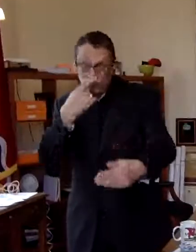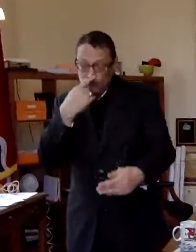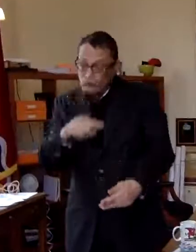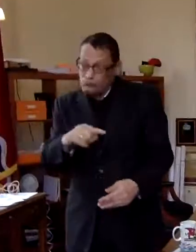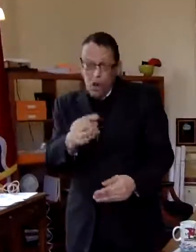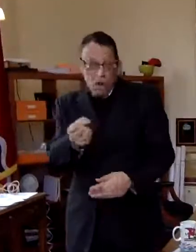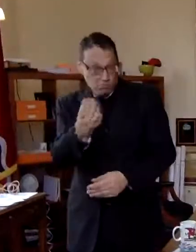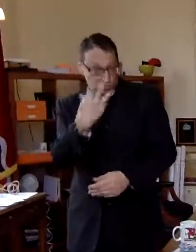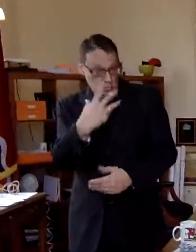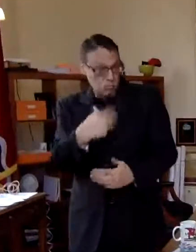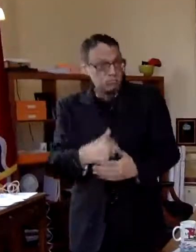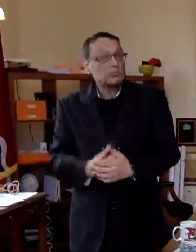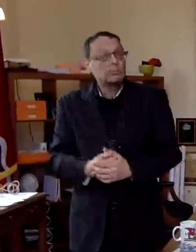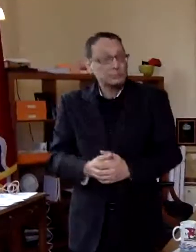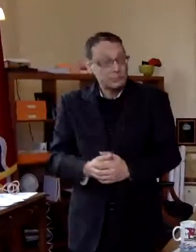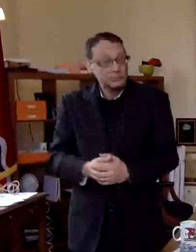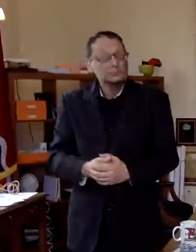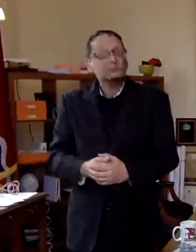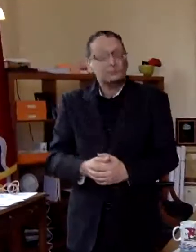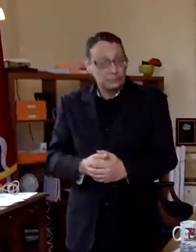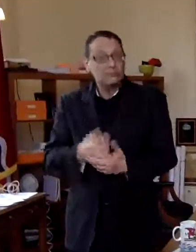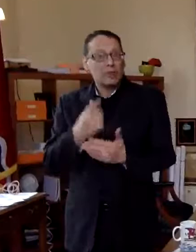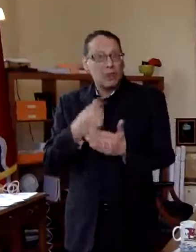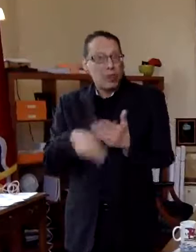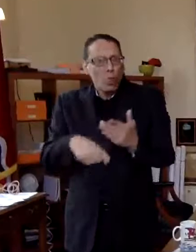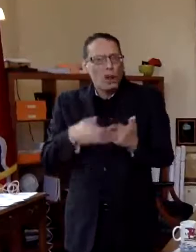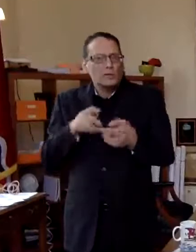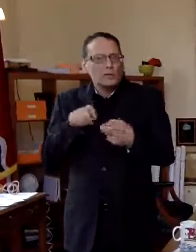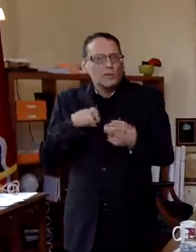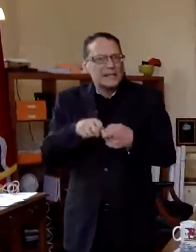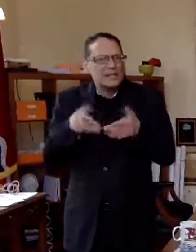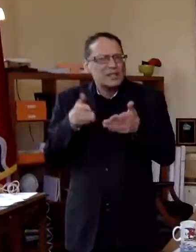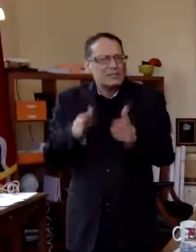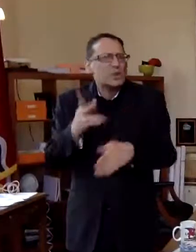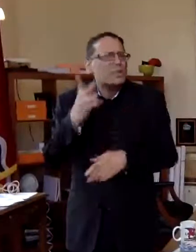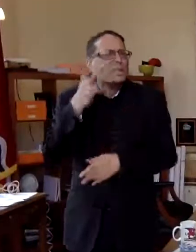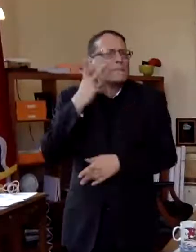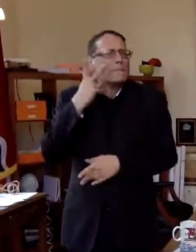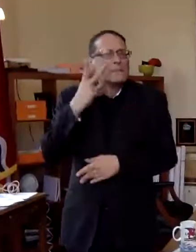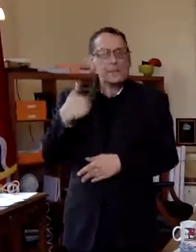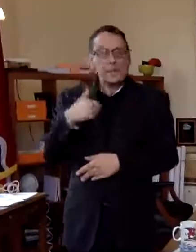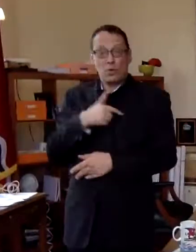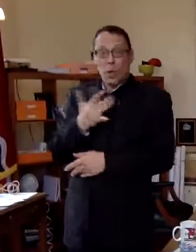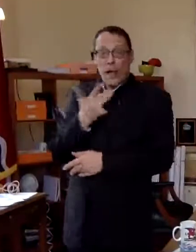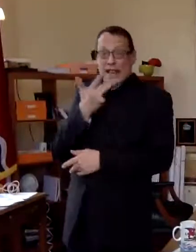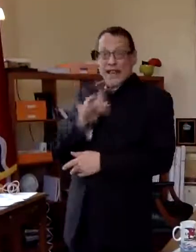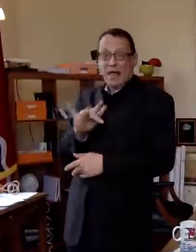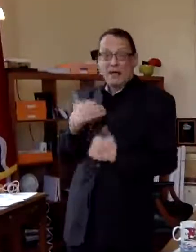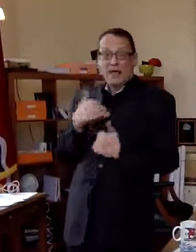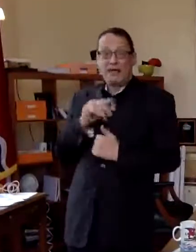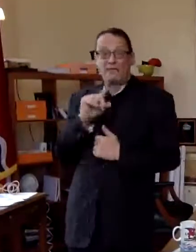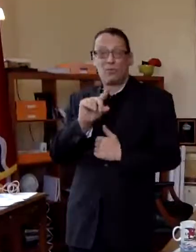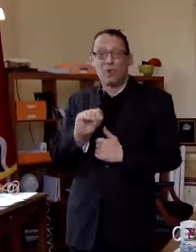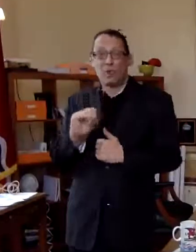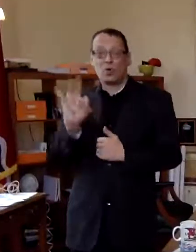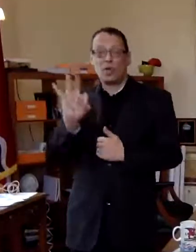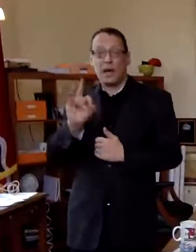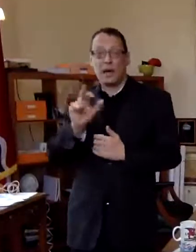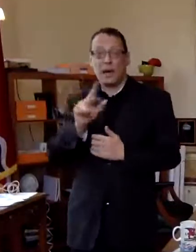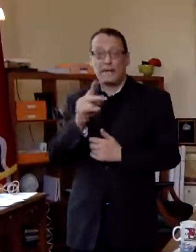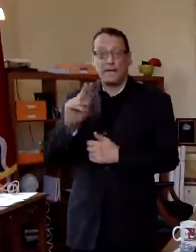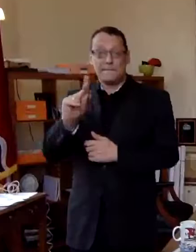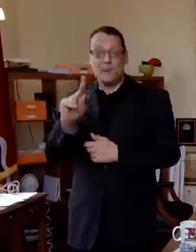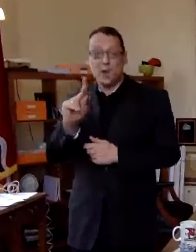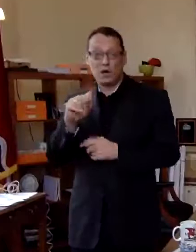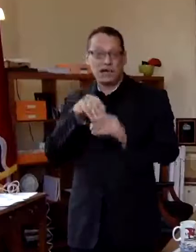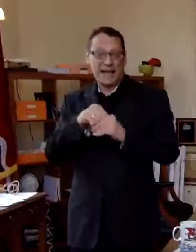more than happy to hear from you on that as to what street you want closed we're fortunate we have 109 parks in the city of st louis